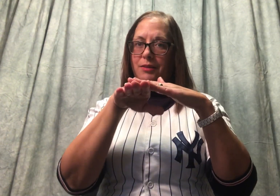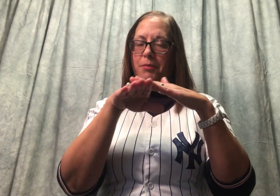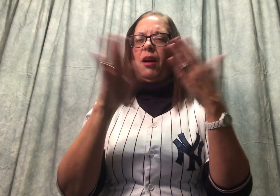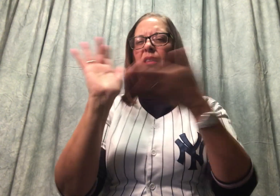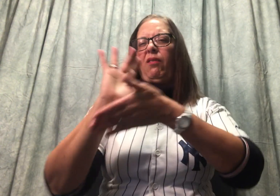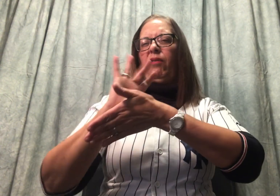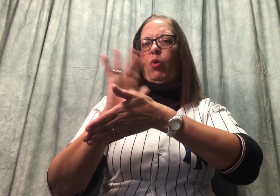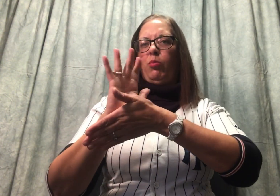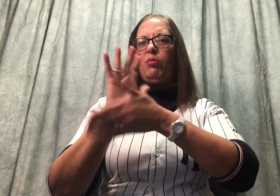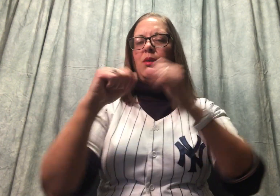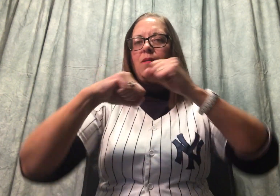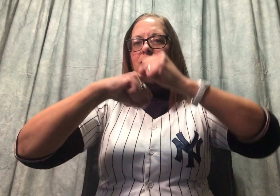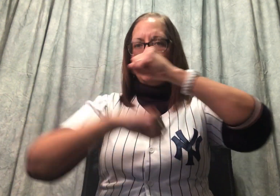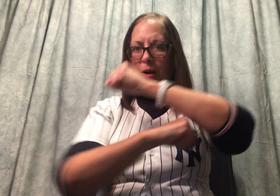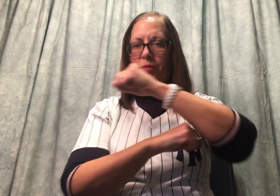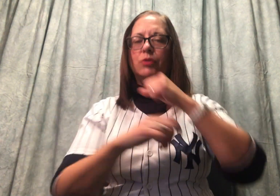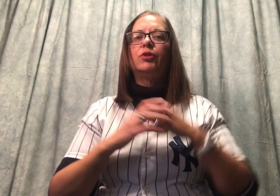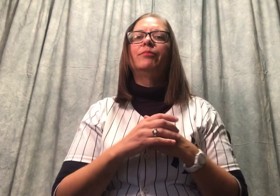while it not